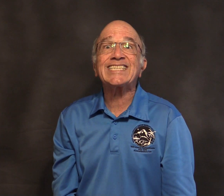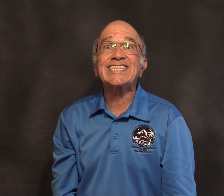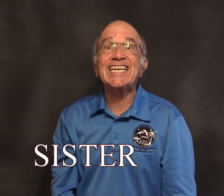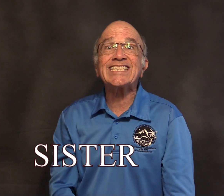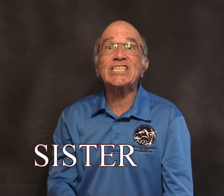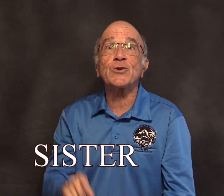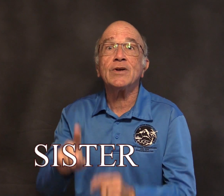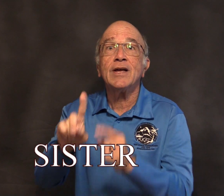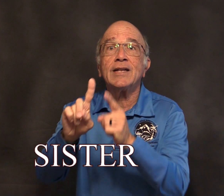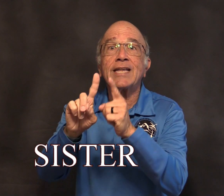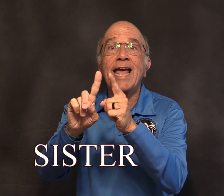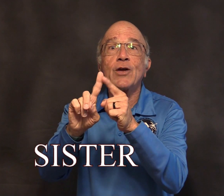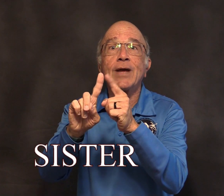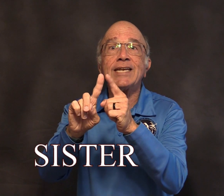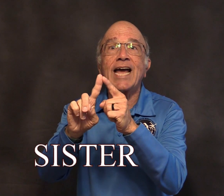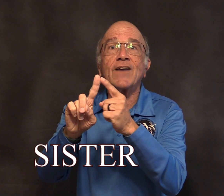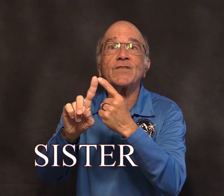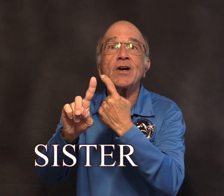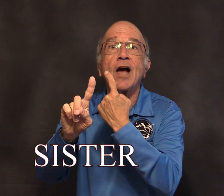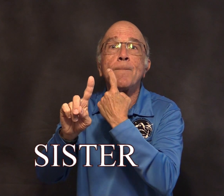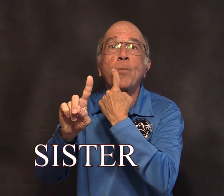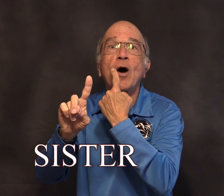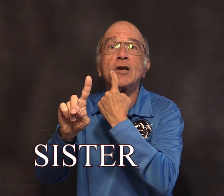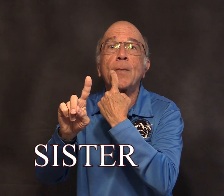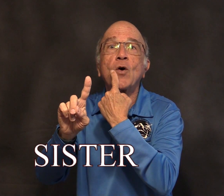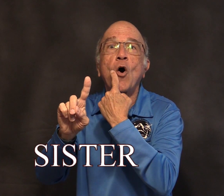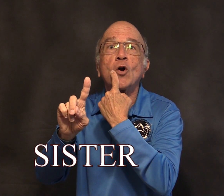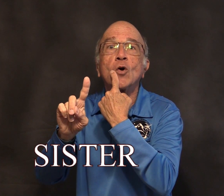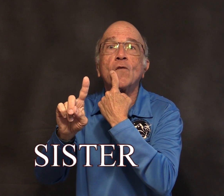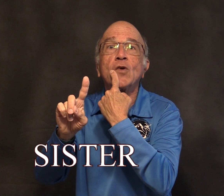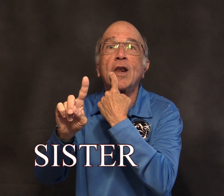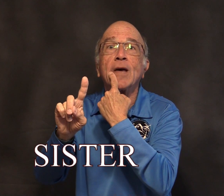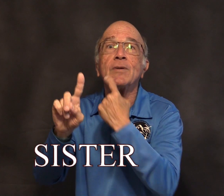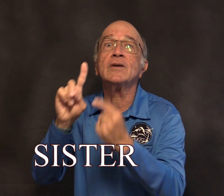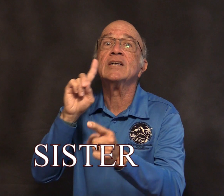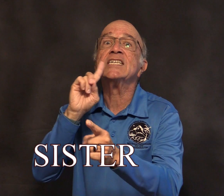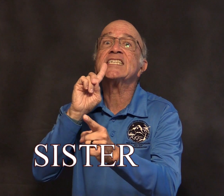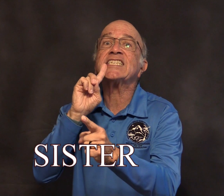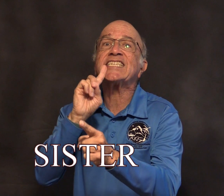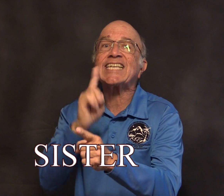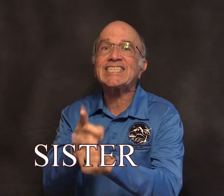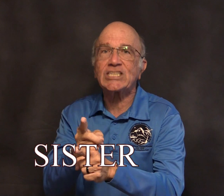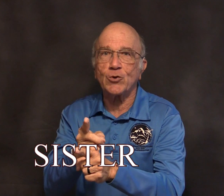Sister, take your index finger and point to the corner of your lips. Sister.